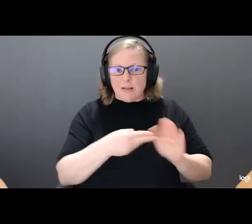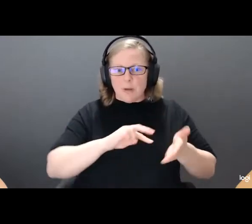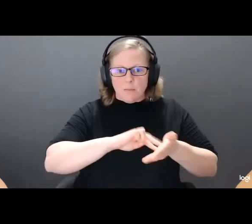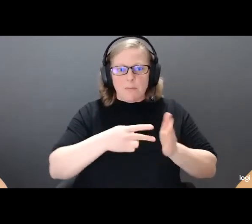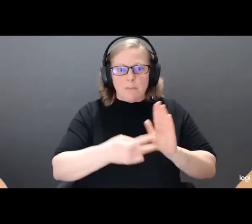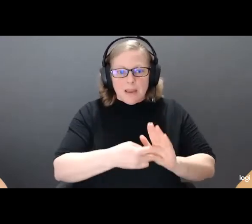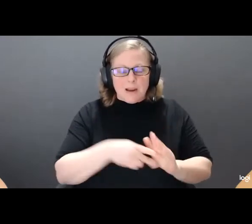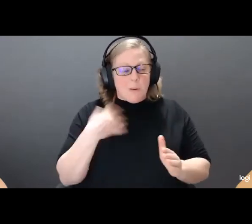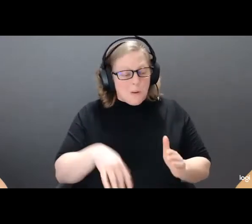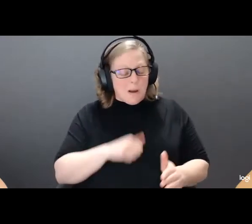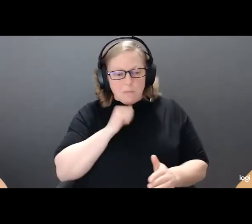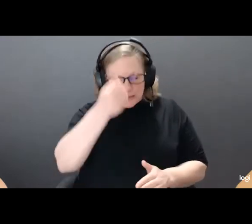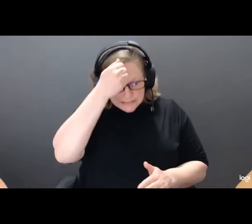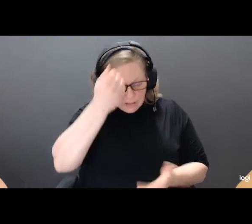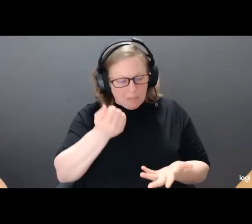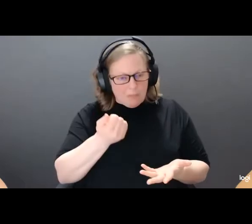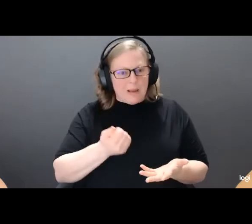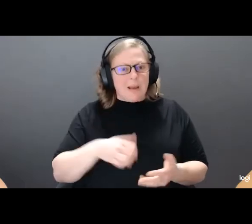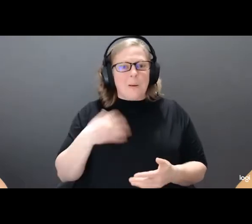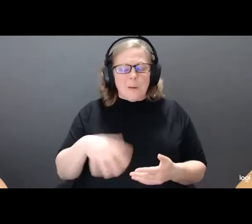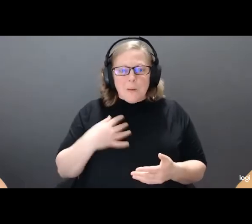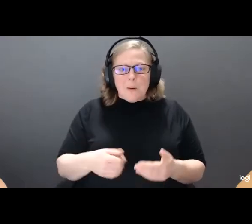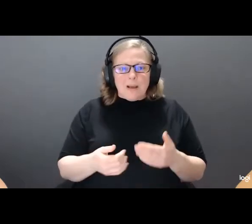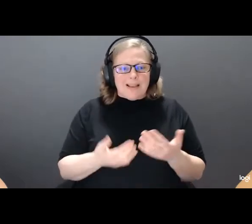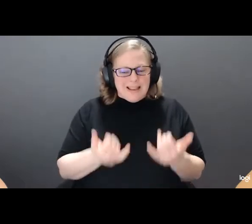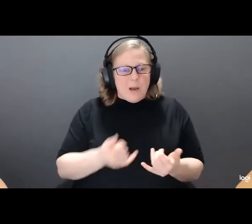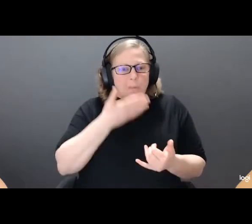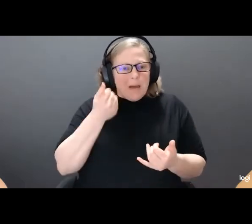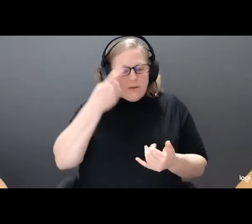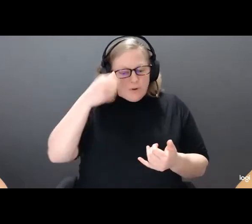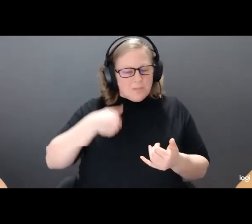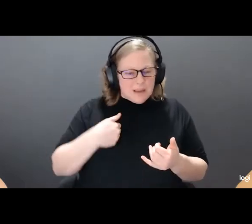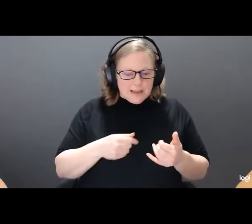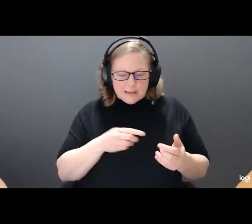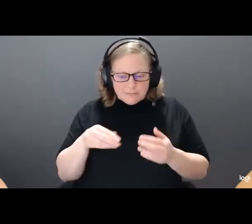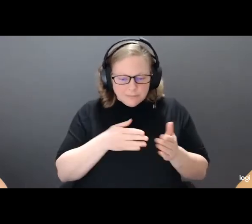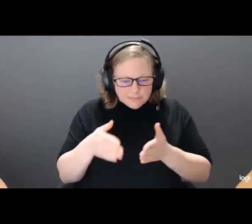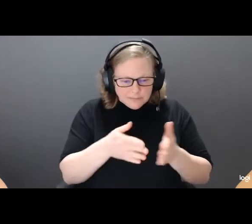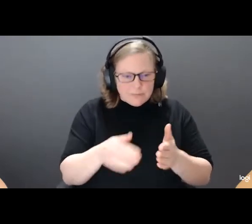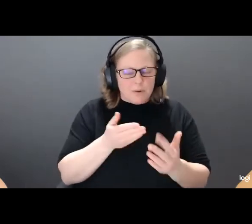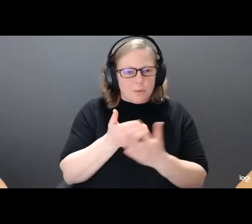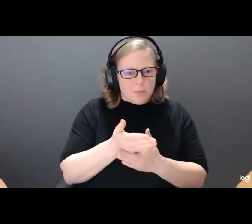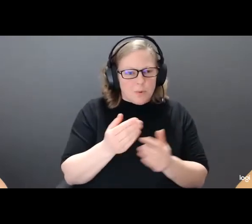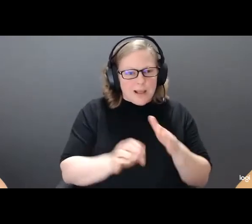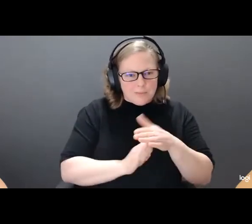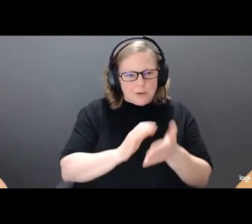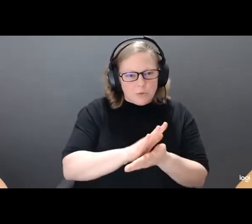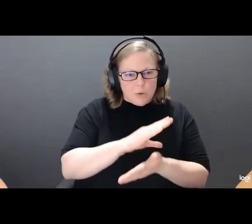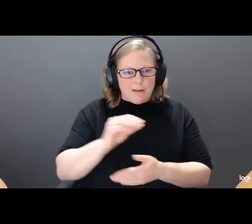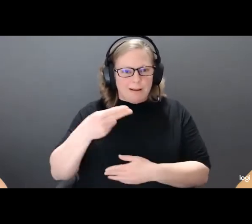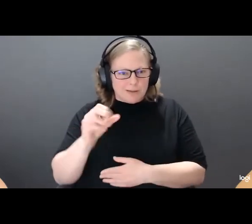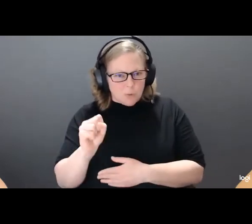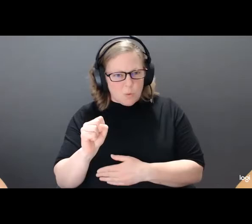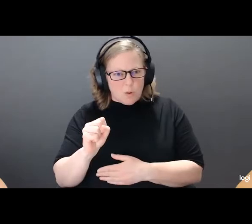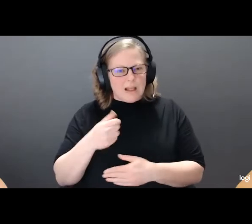and has opened several doors for me as I've navigated my way through elementary and high school. When I first started writing my contribution to this